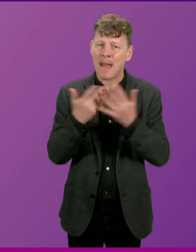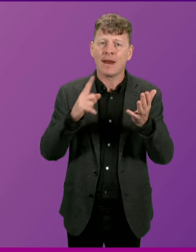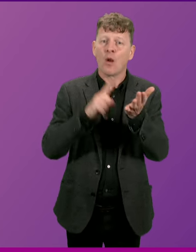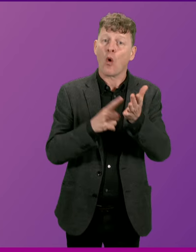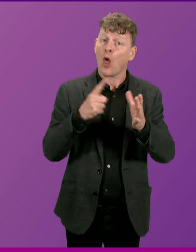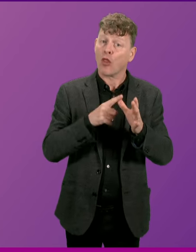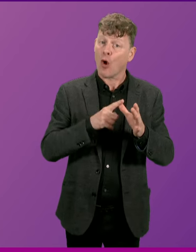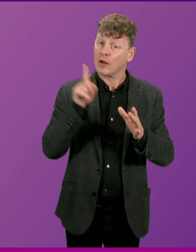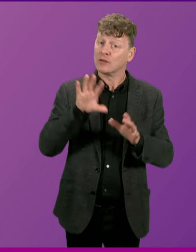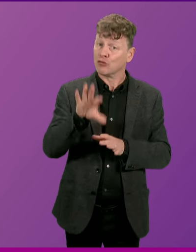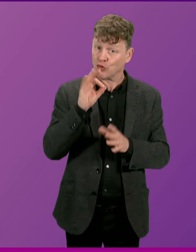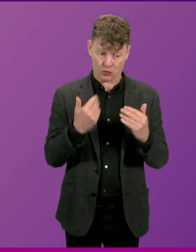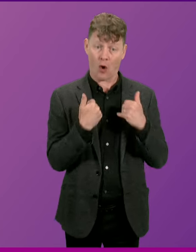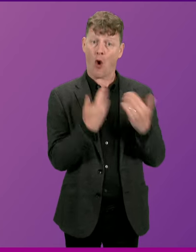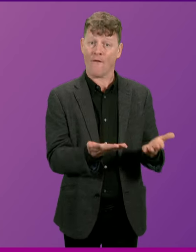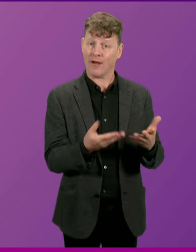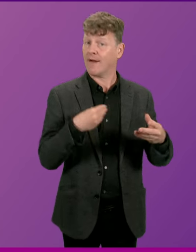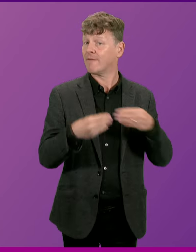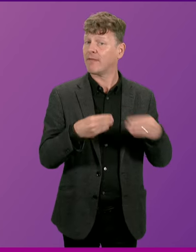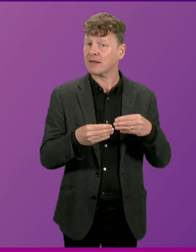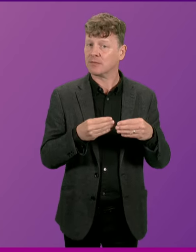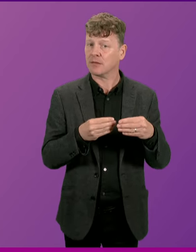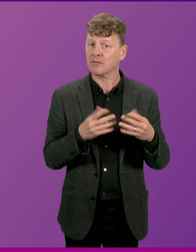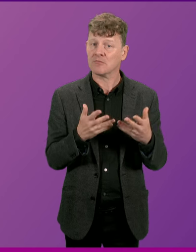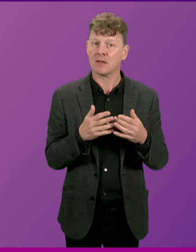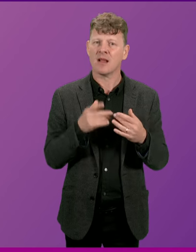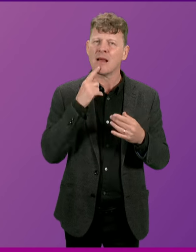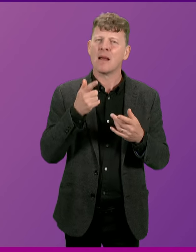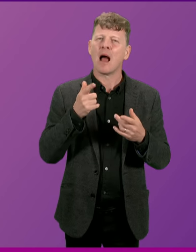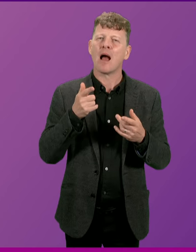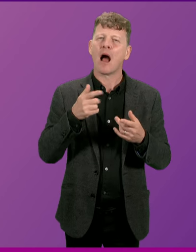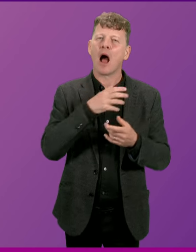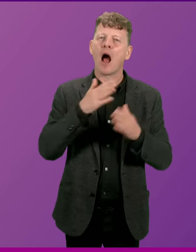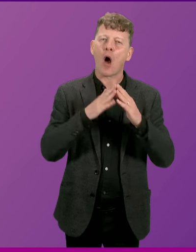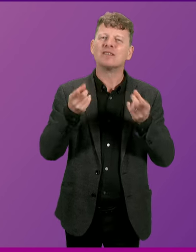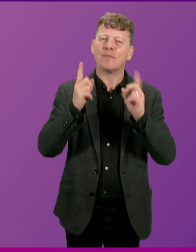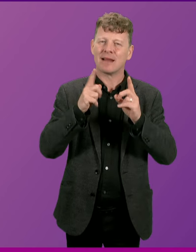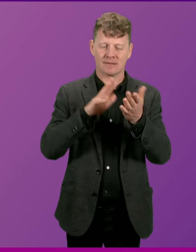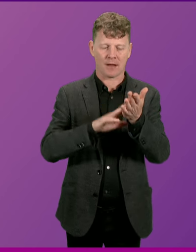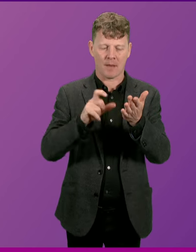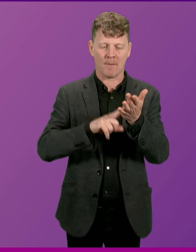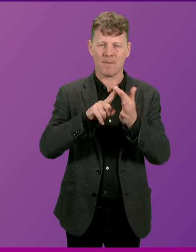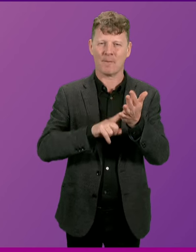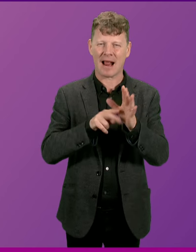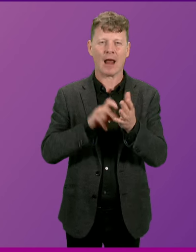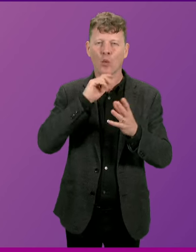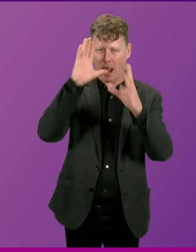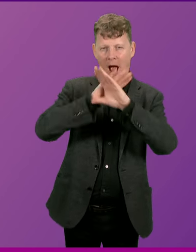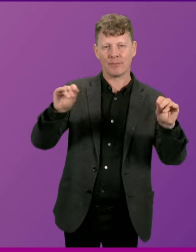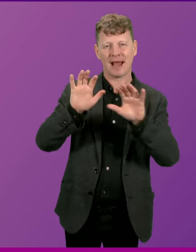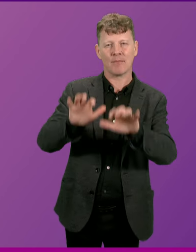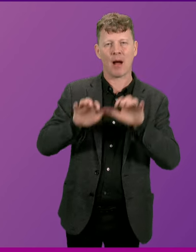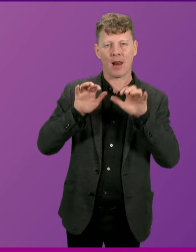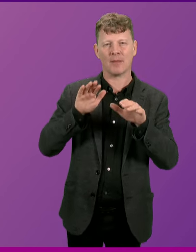chosen to offer those already. The Minister for Housing, Paul McLennan, will update Parliament on implementation shortly, which will cover